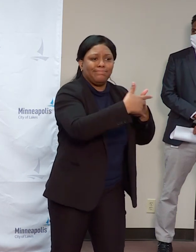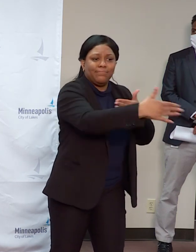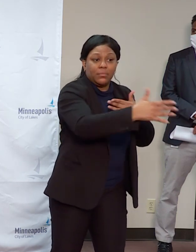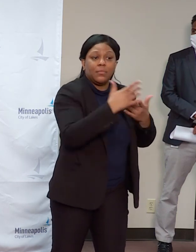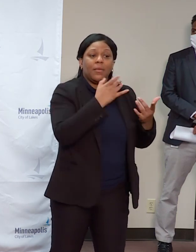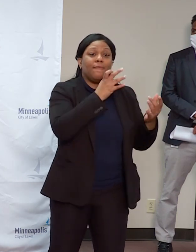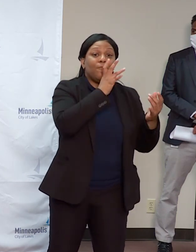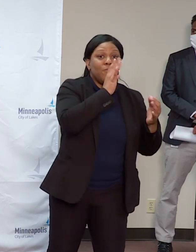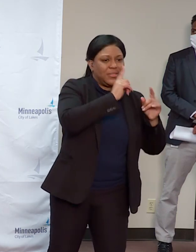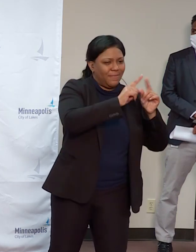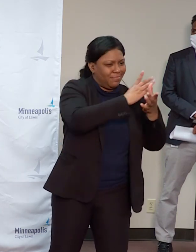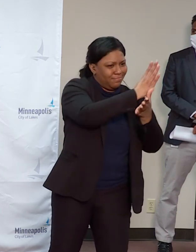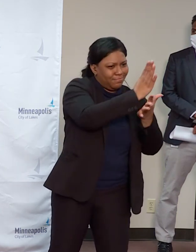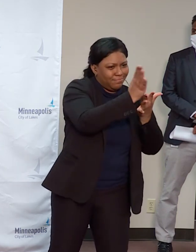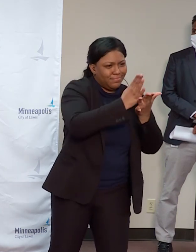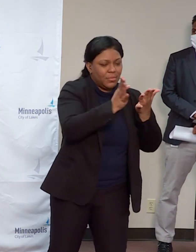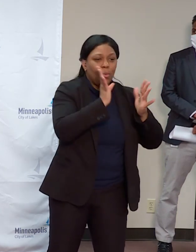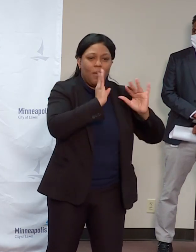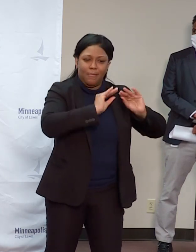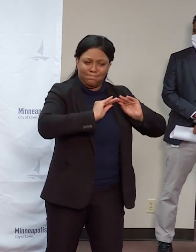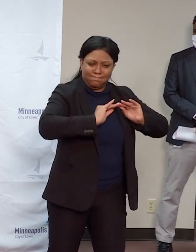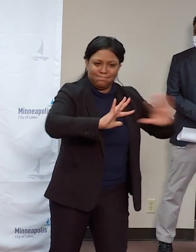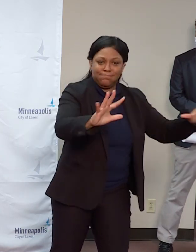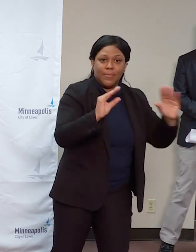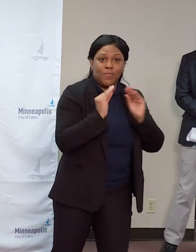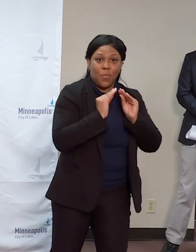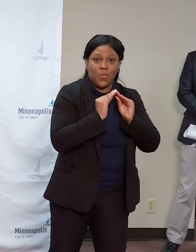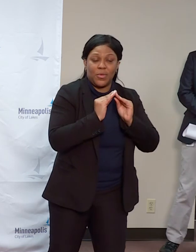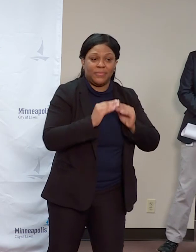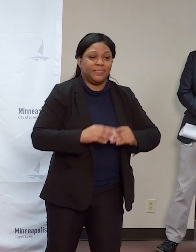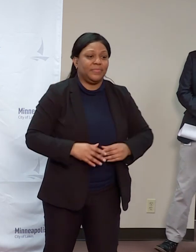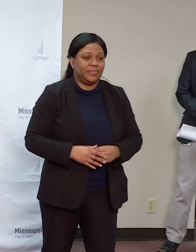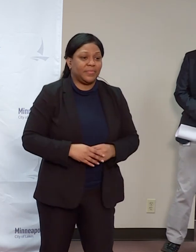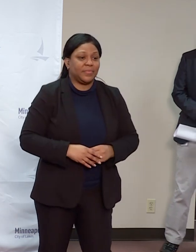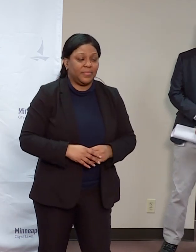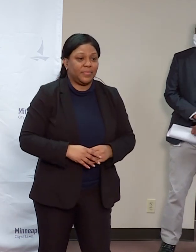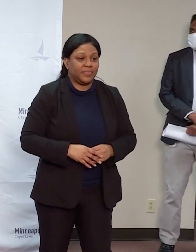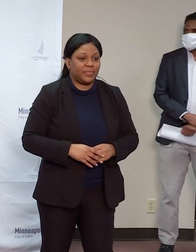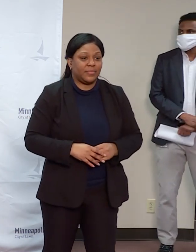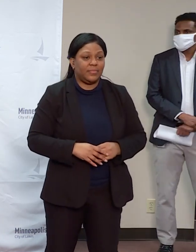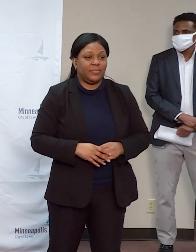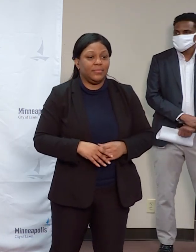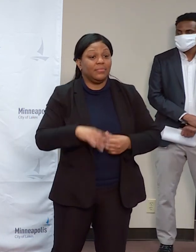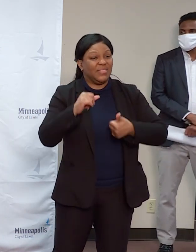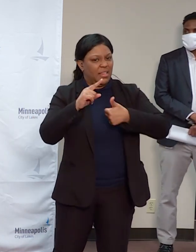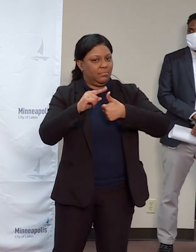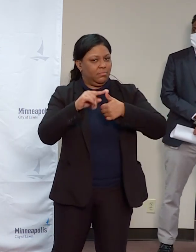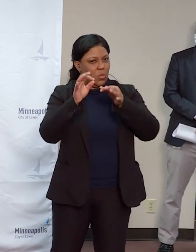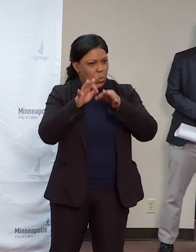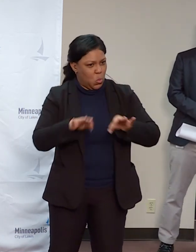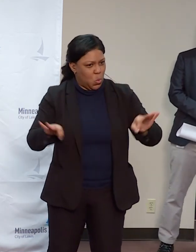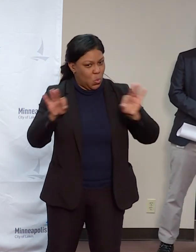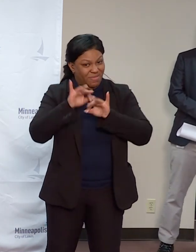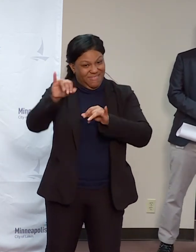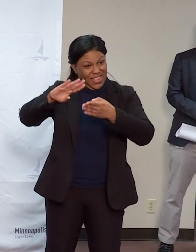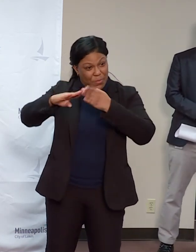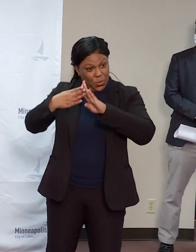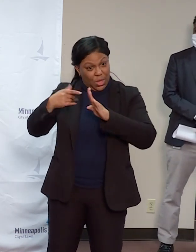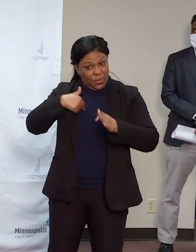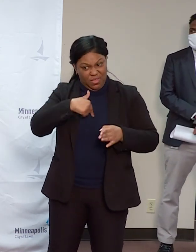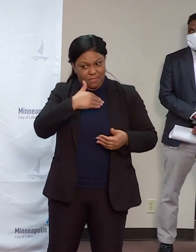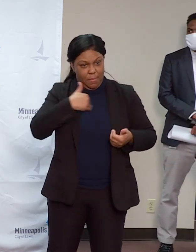community members who are considered trusted messengers within their community and that have a large social media presence so that we are able to convey